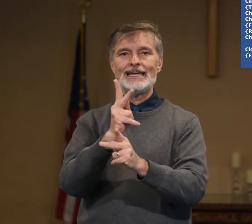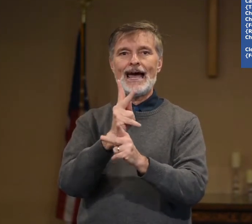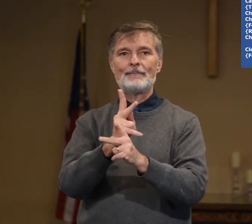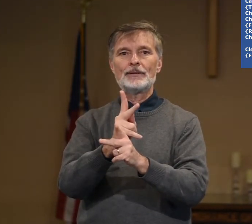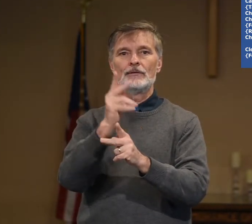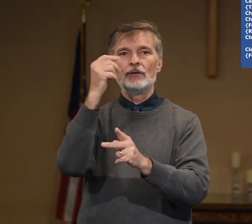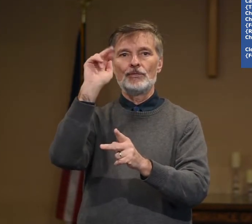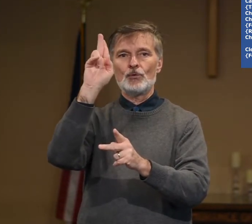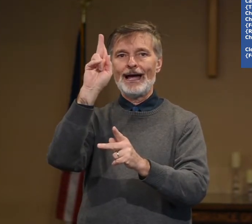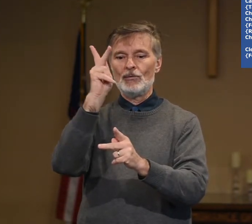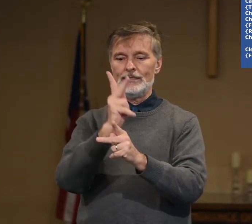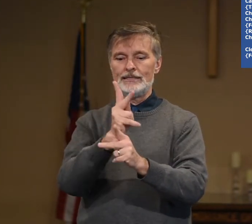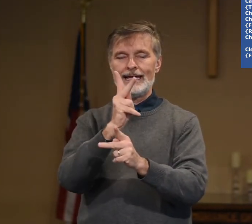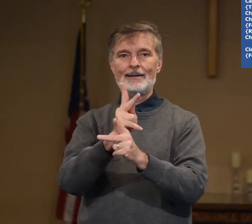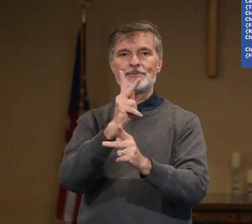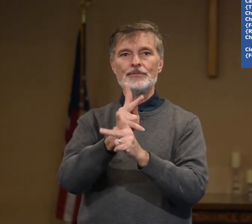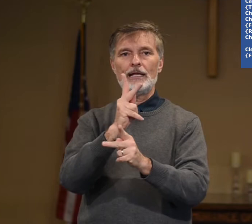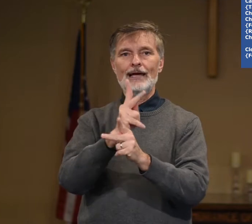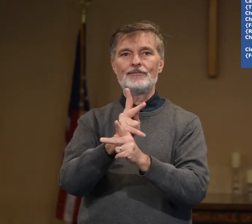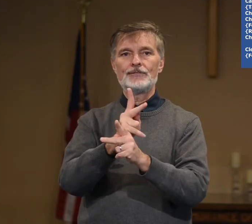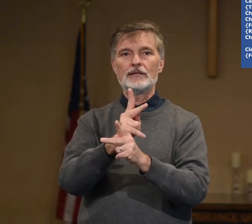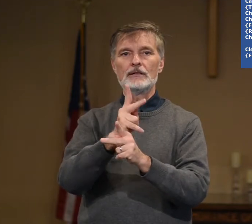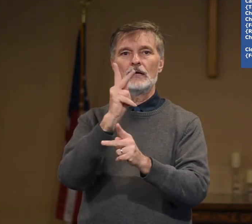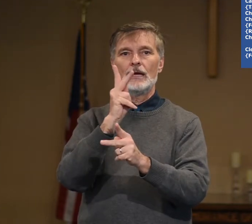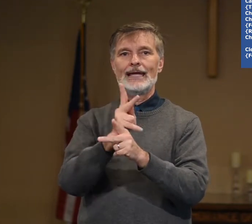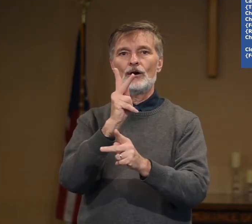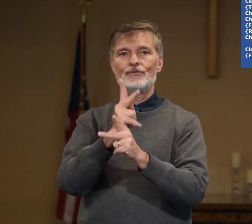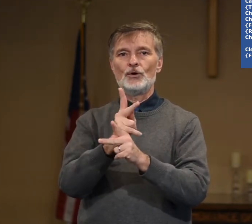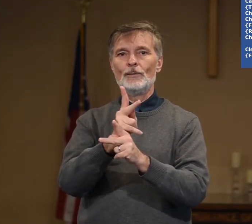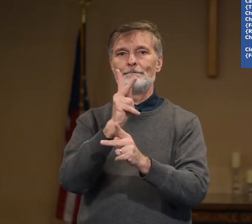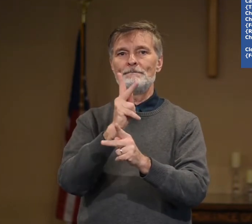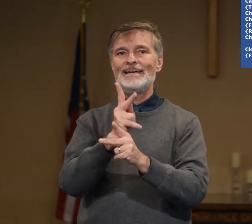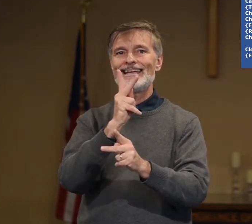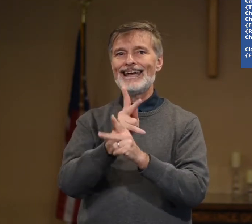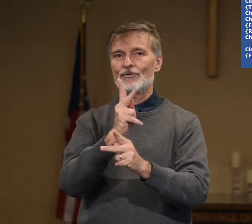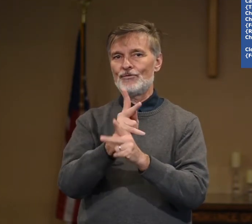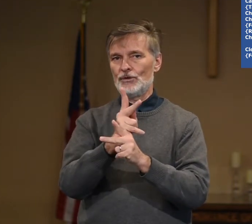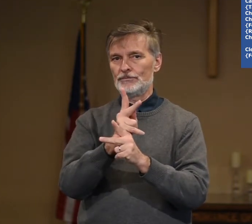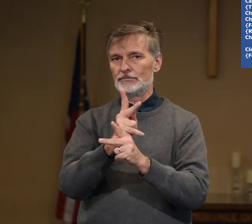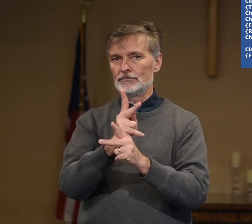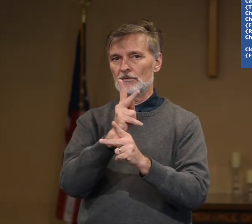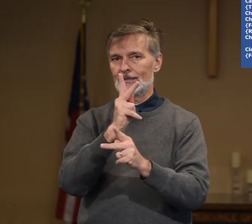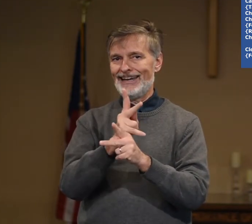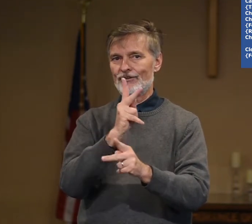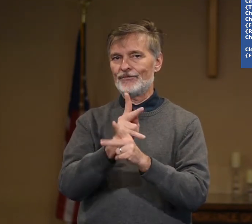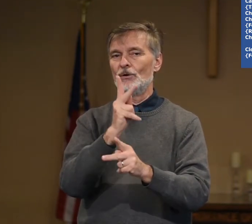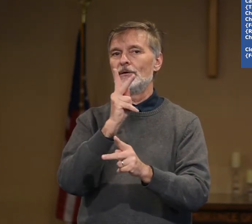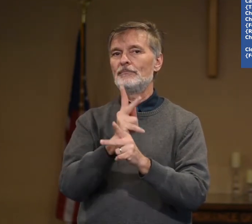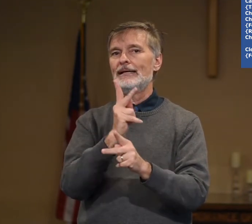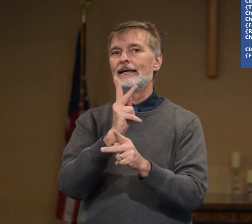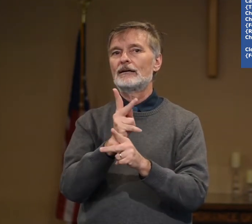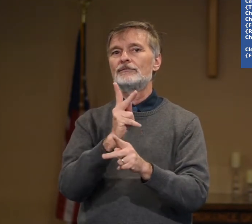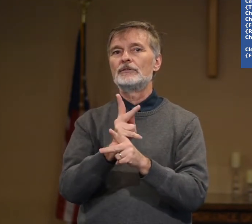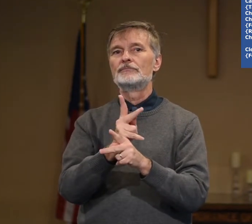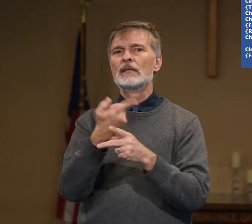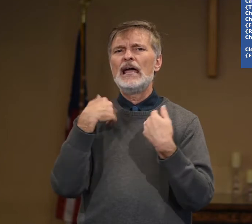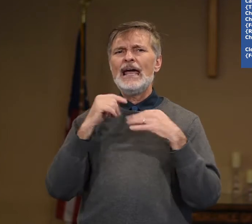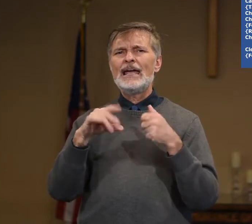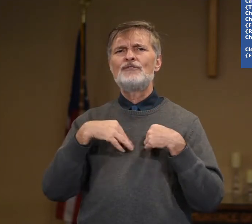tap. The right one taps on the left. Careful, be careful, careful, be careful. If